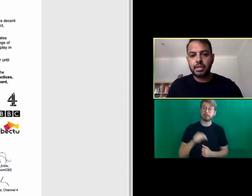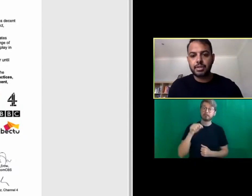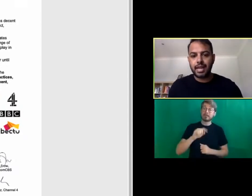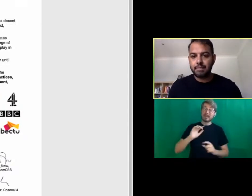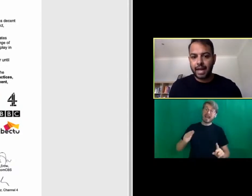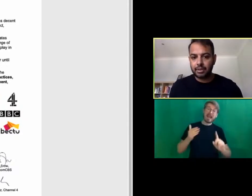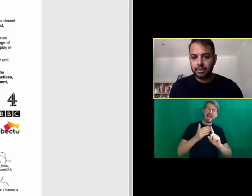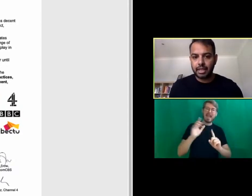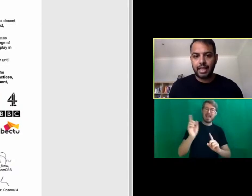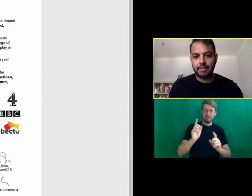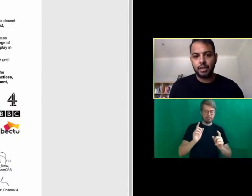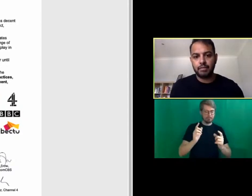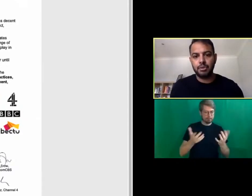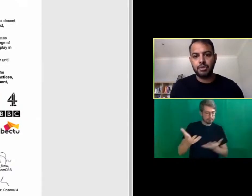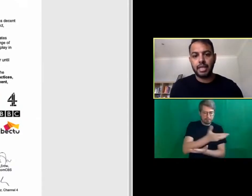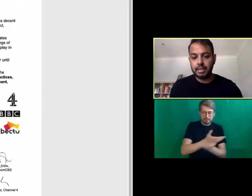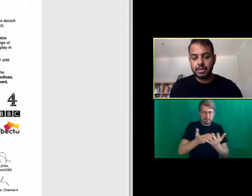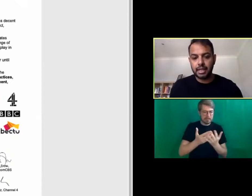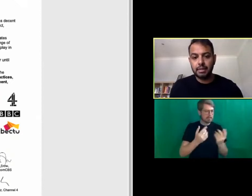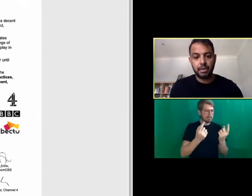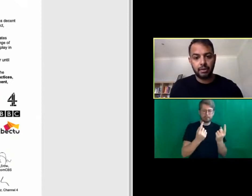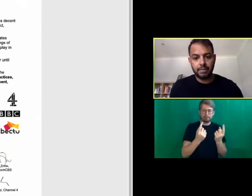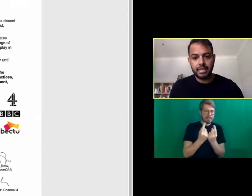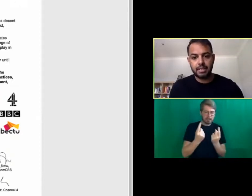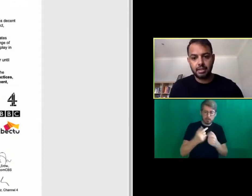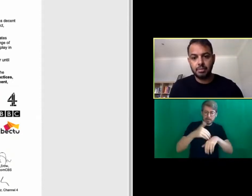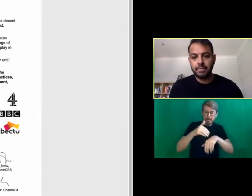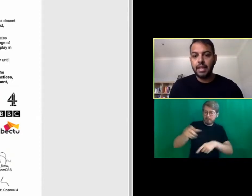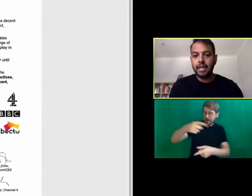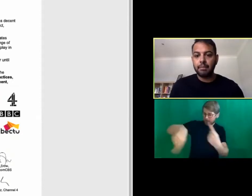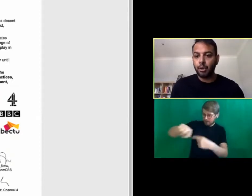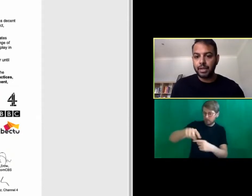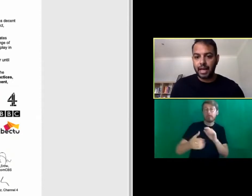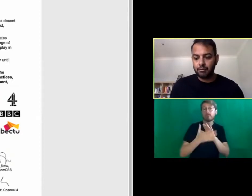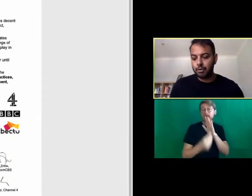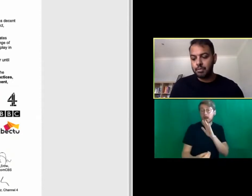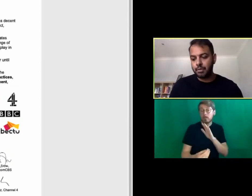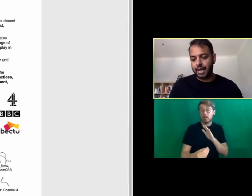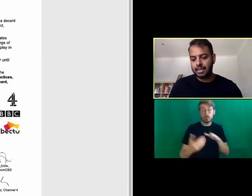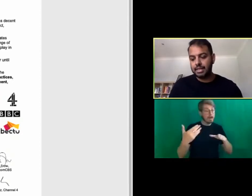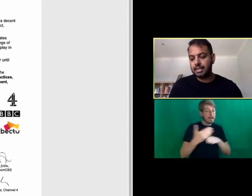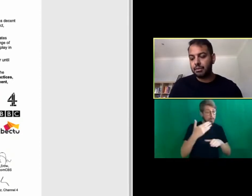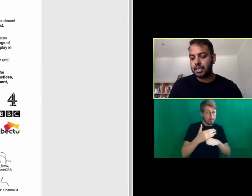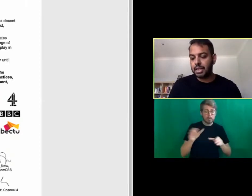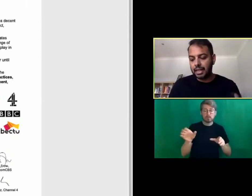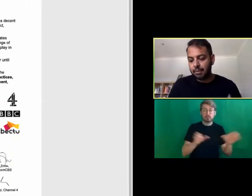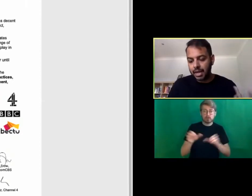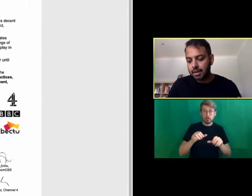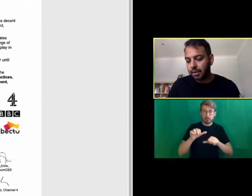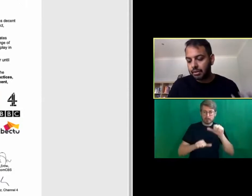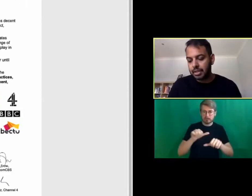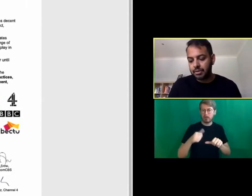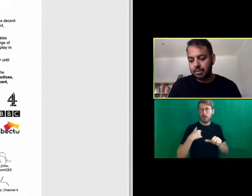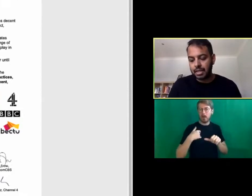discuss issues that impact on the collective workforce including but not limited to employment and recruitment practices so I'm just going to